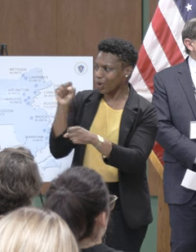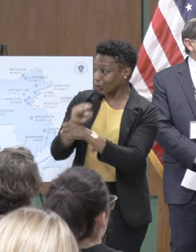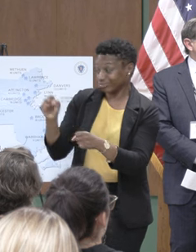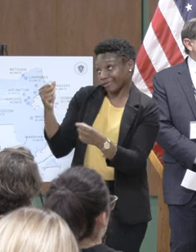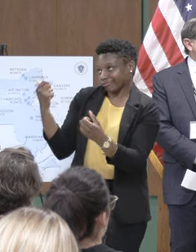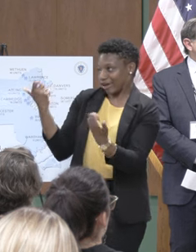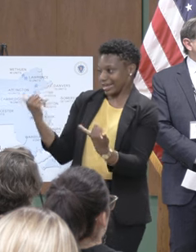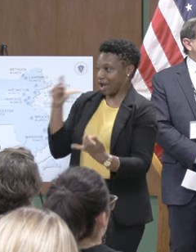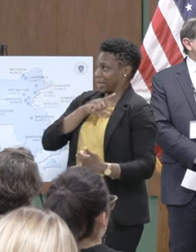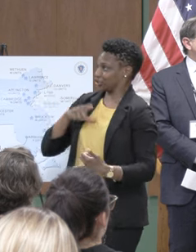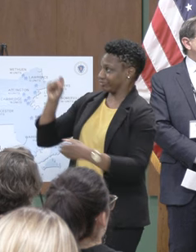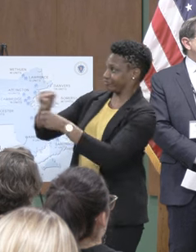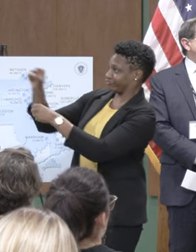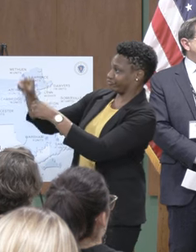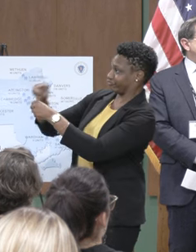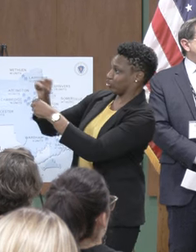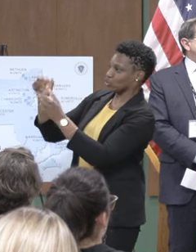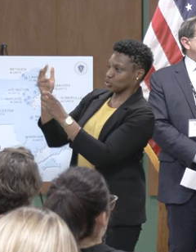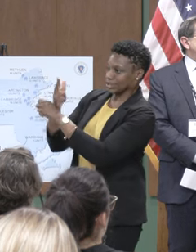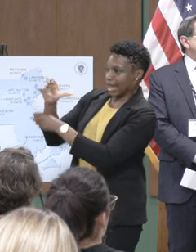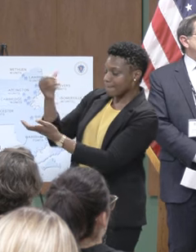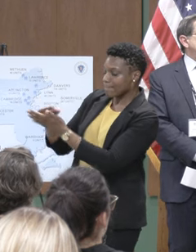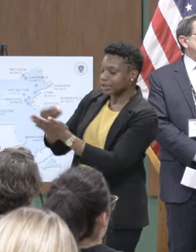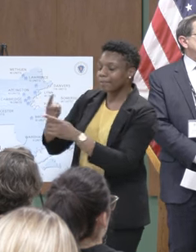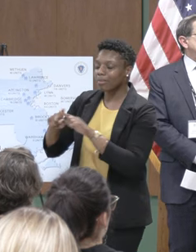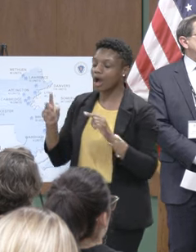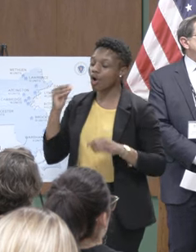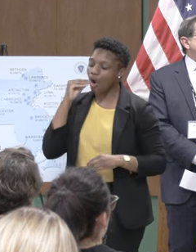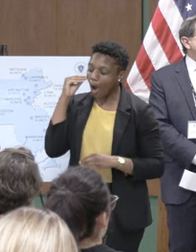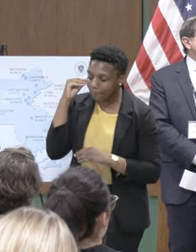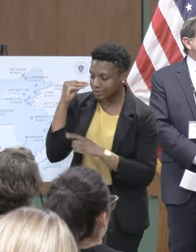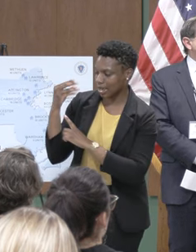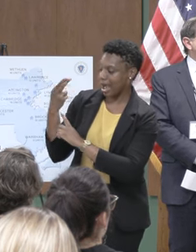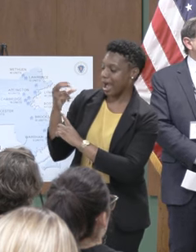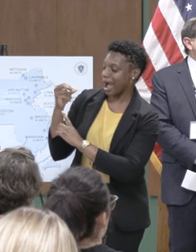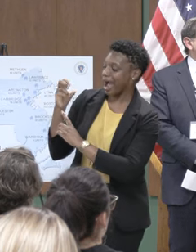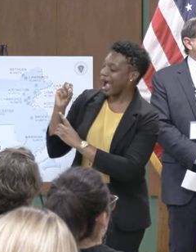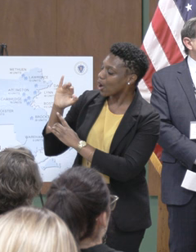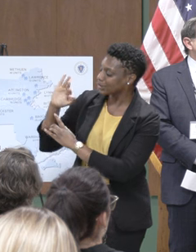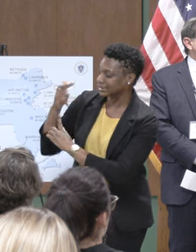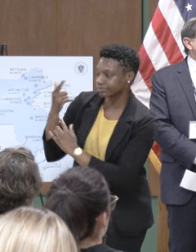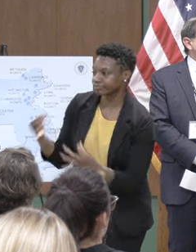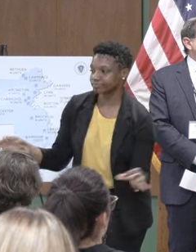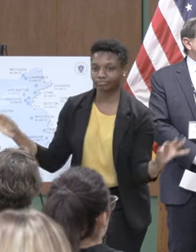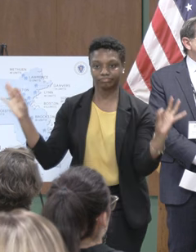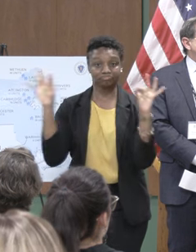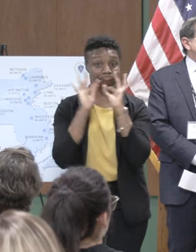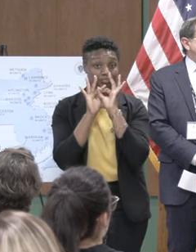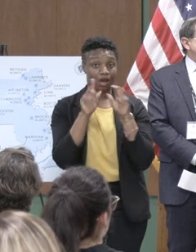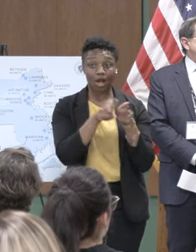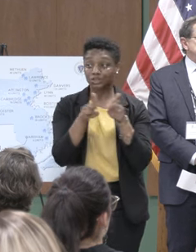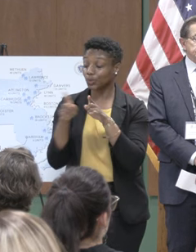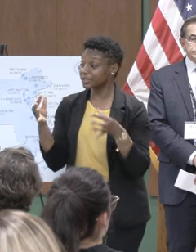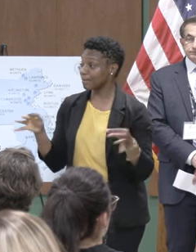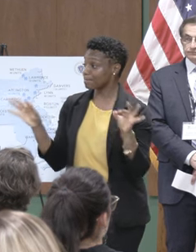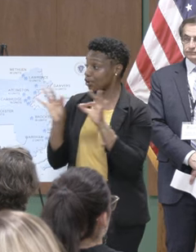we as we speak but this is really important and it's also important that we